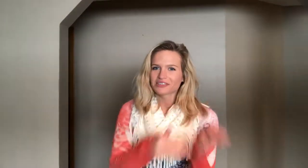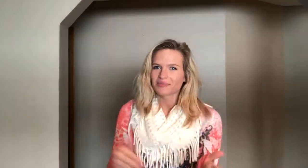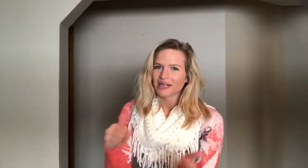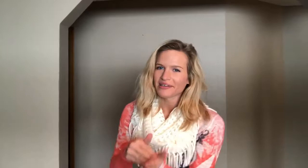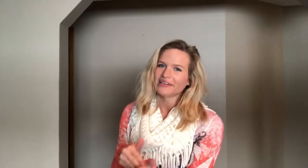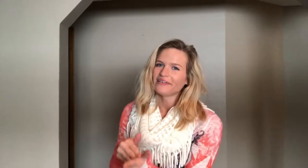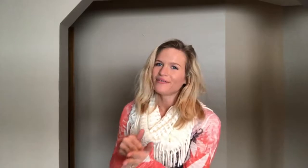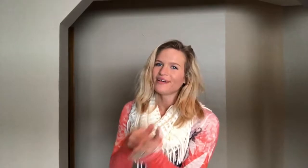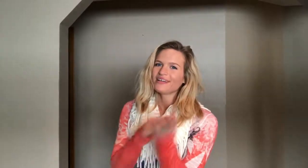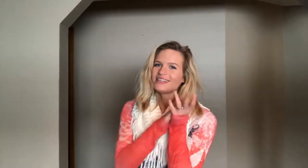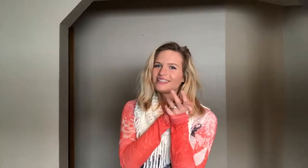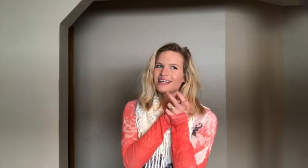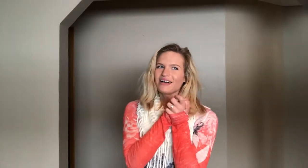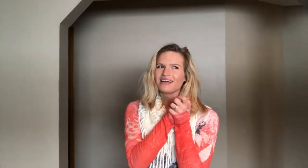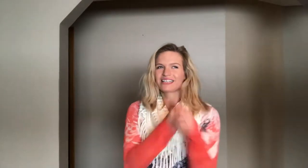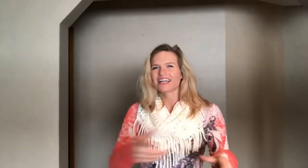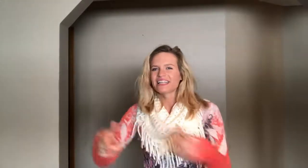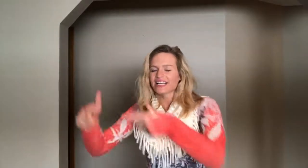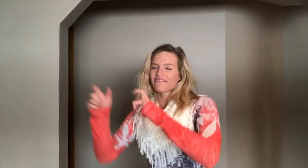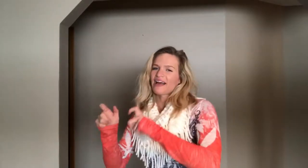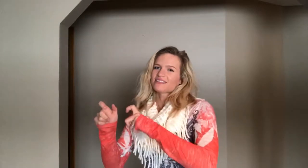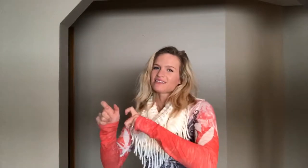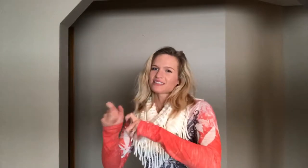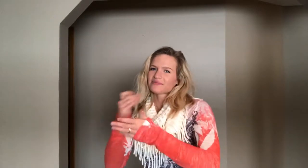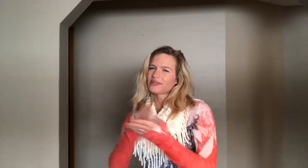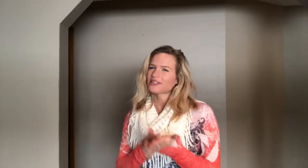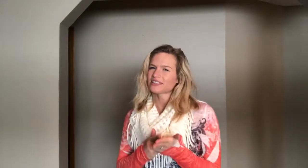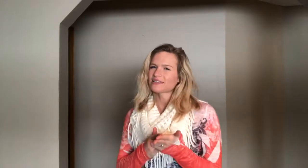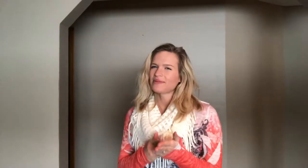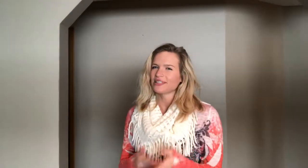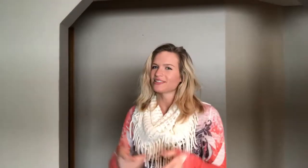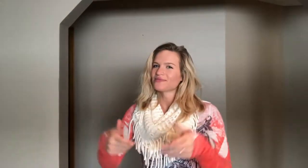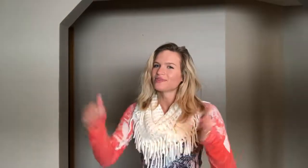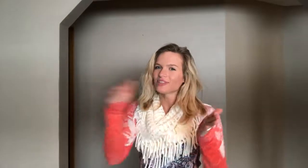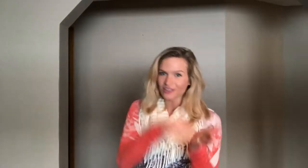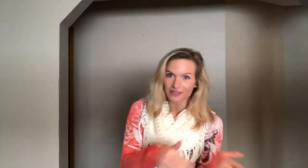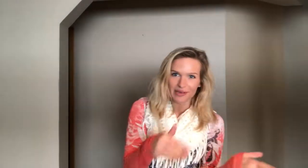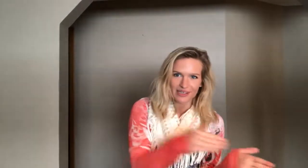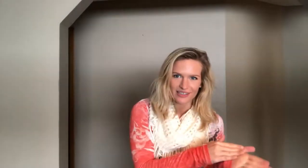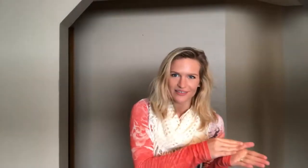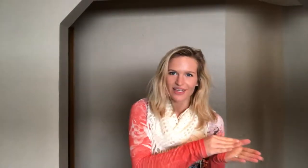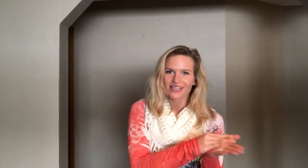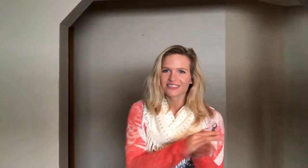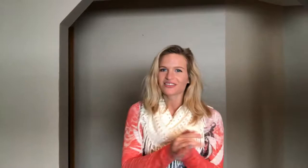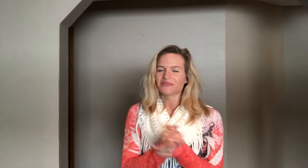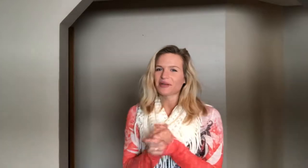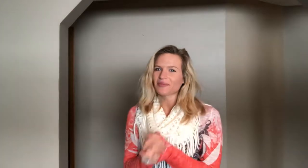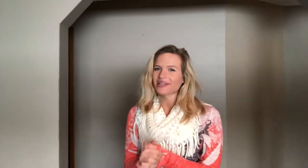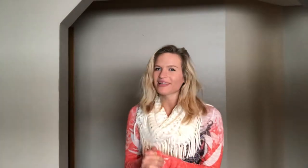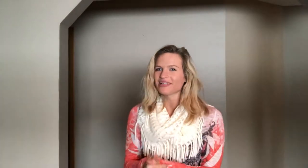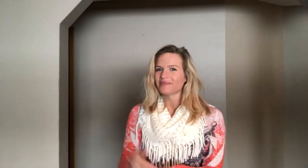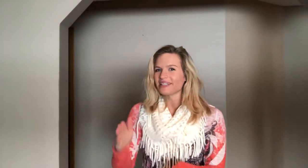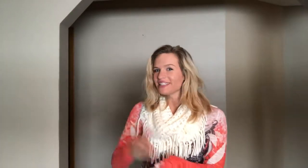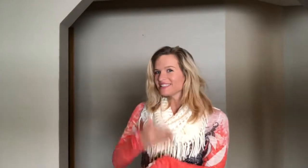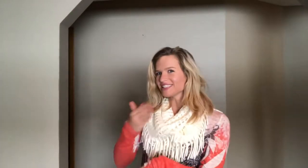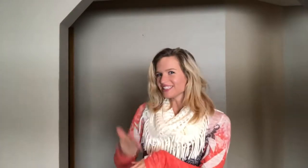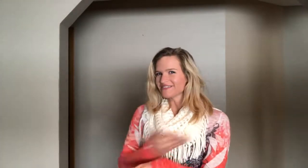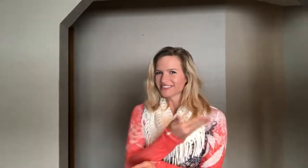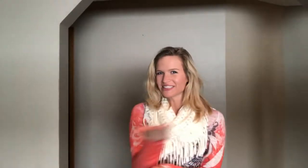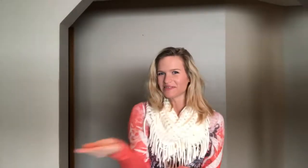repetitive. It can get fast in some parts but it's really repetitive so it might be a little bit easier for some